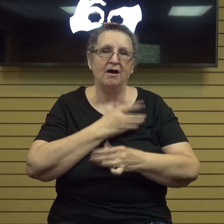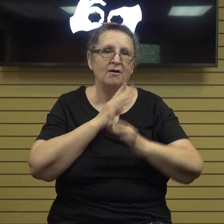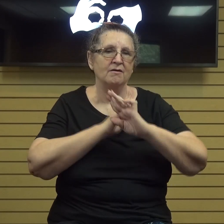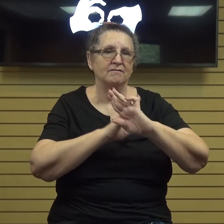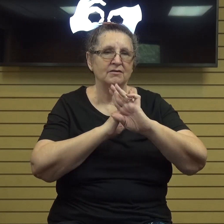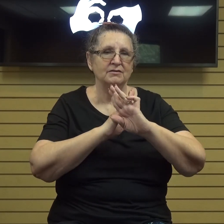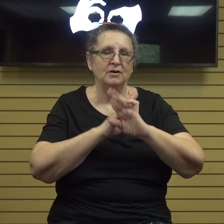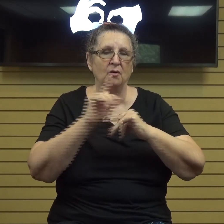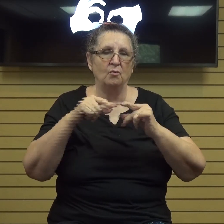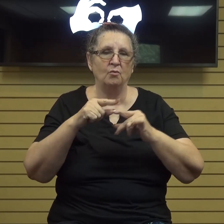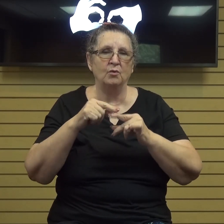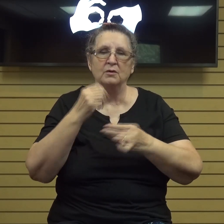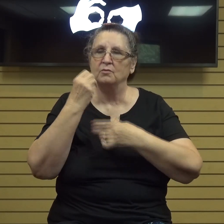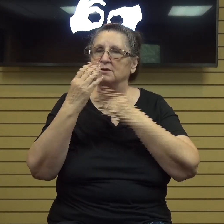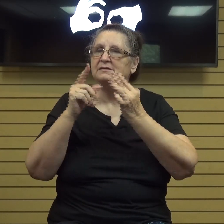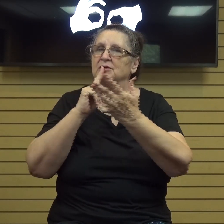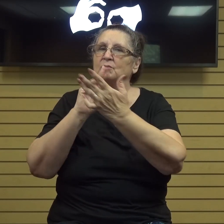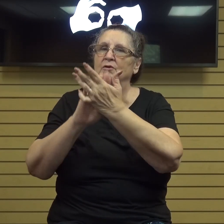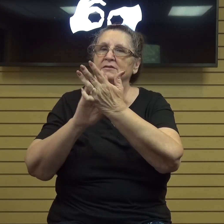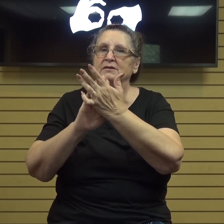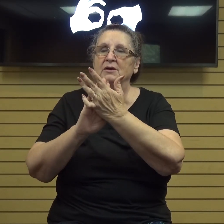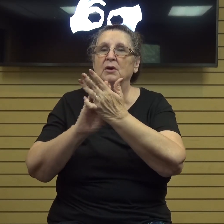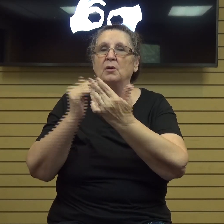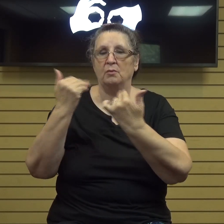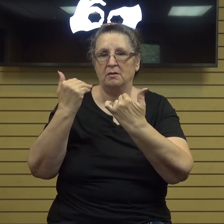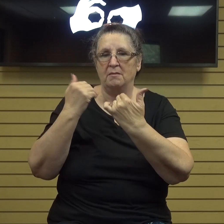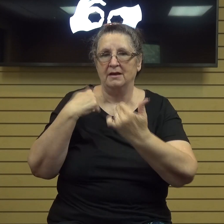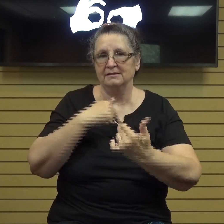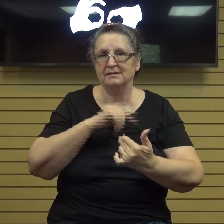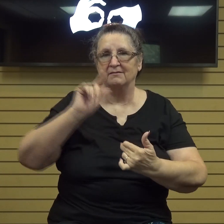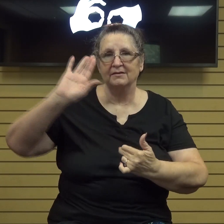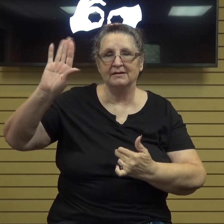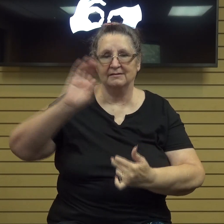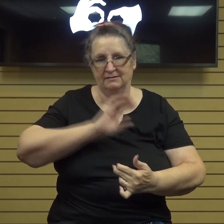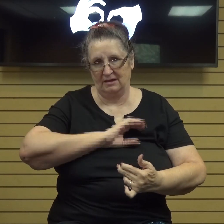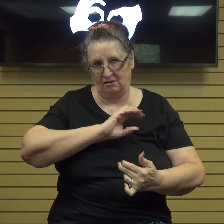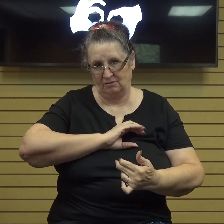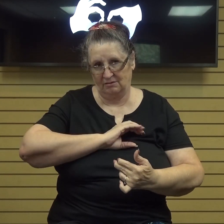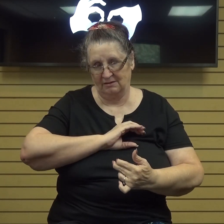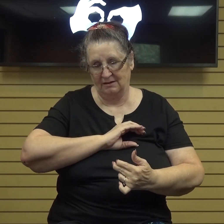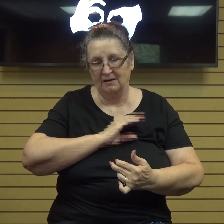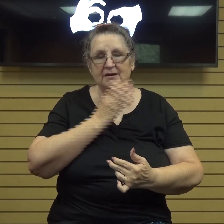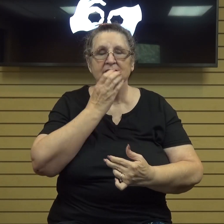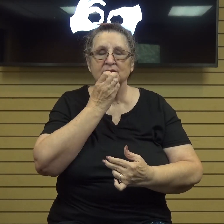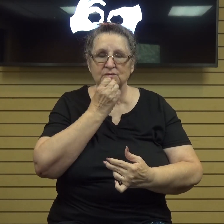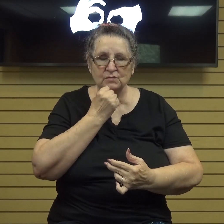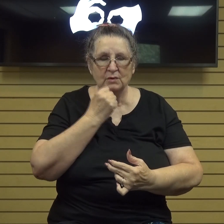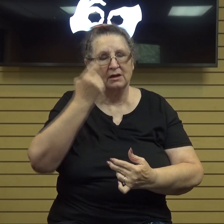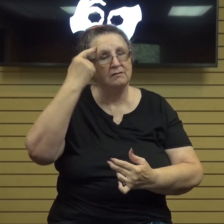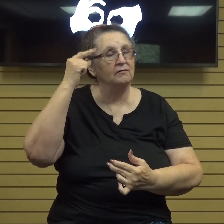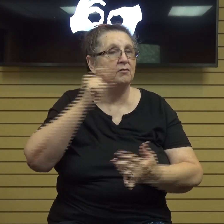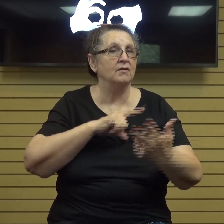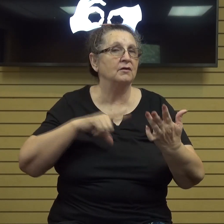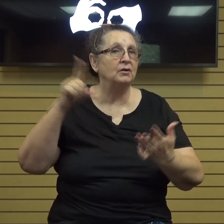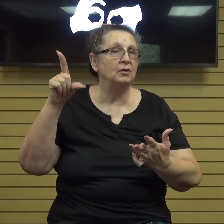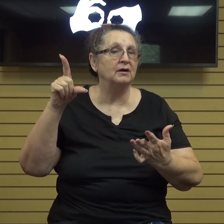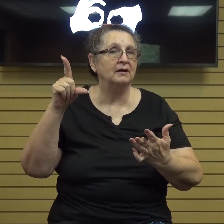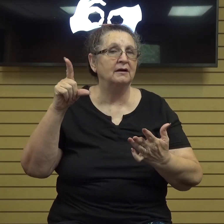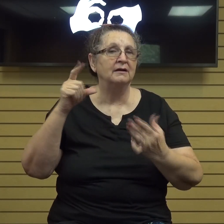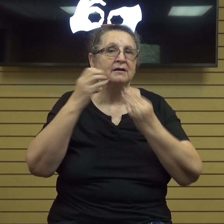us of God's attributes not only is it a sweet sound to the Lord but it's sweet and refreshing